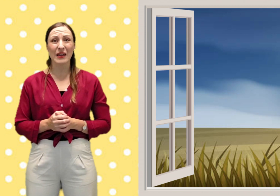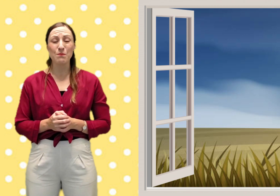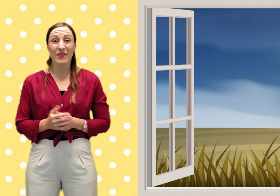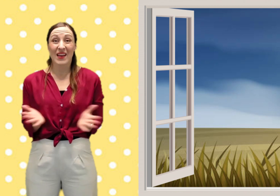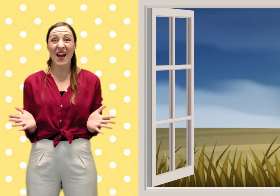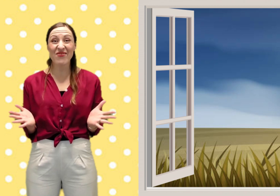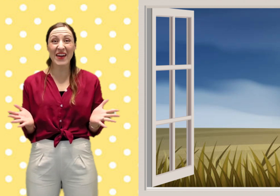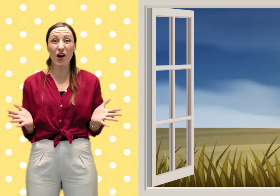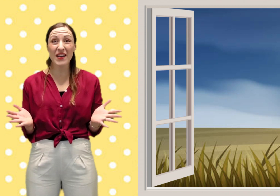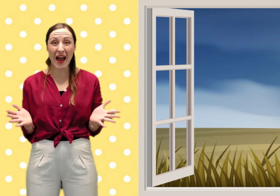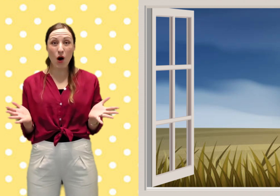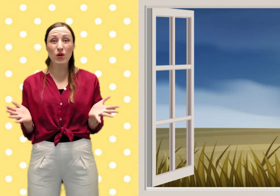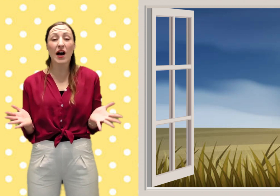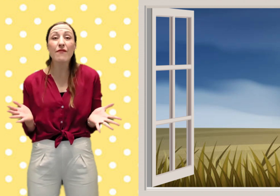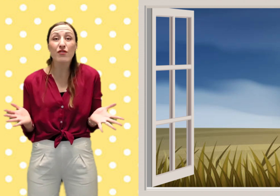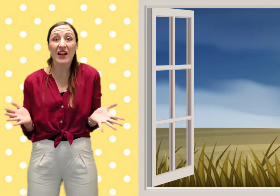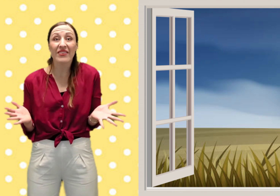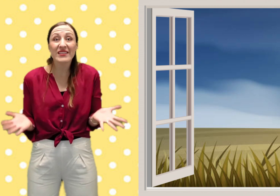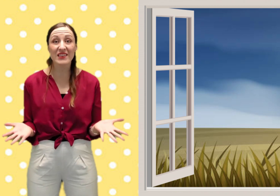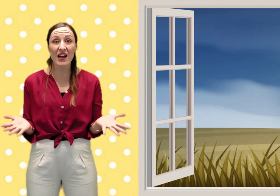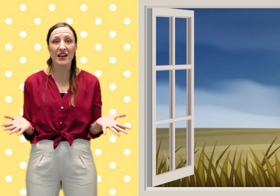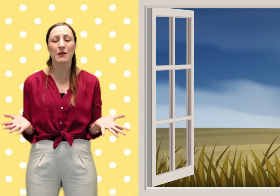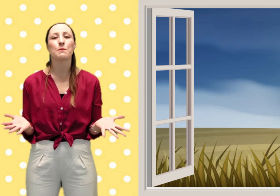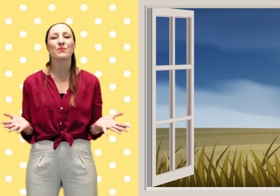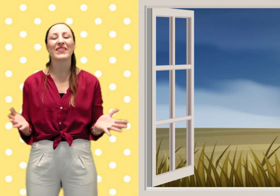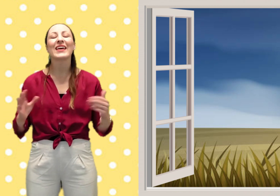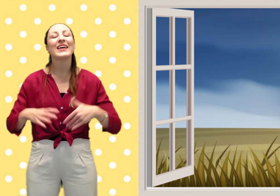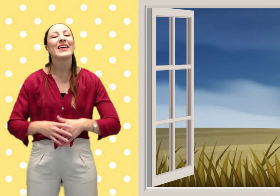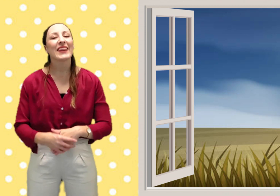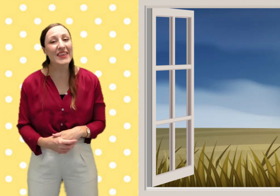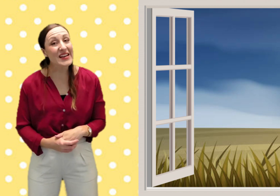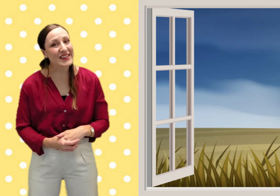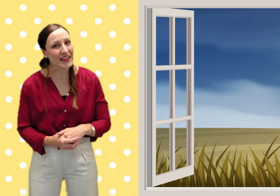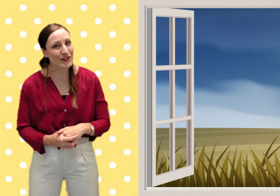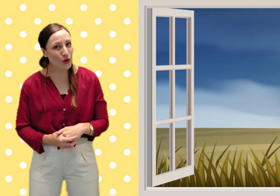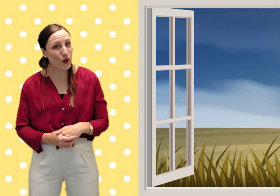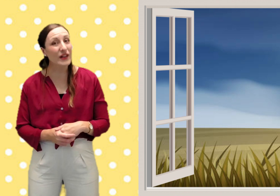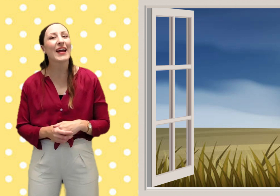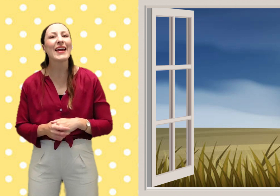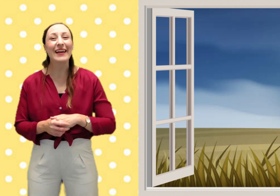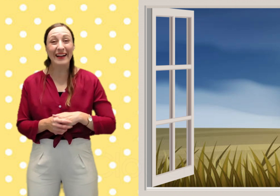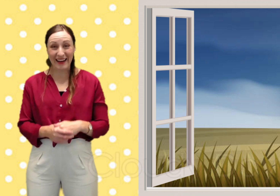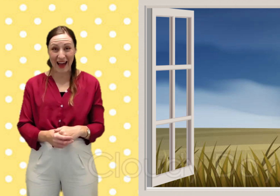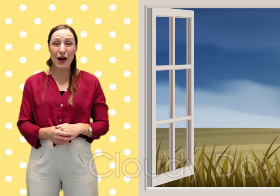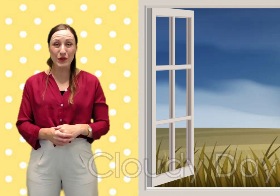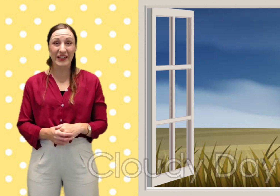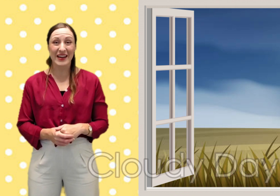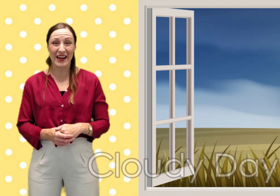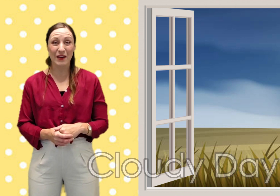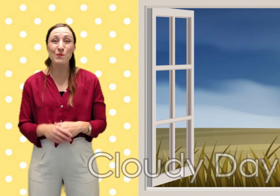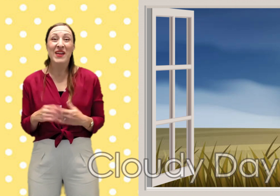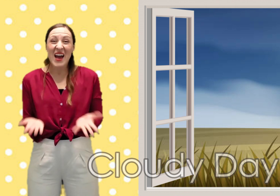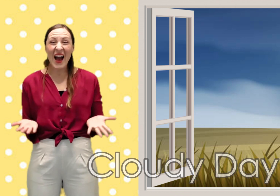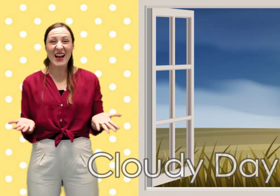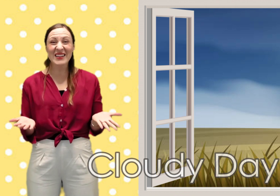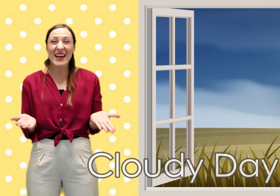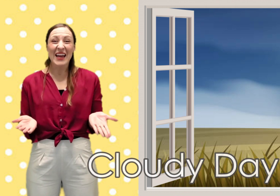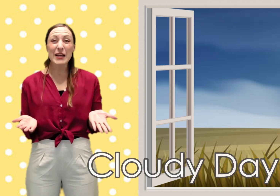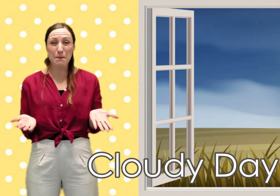and they are now covering the Sun this is called a cloudy day and it